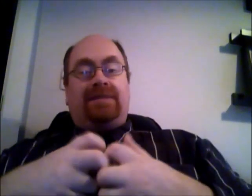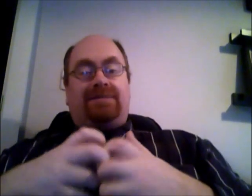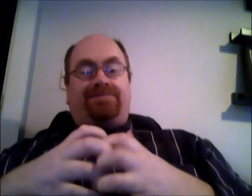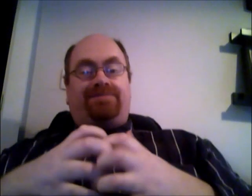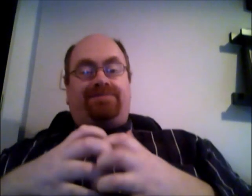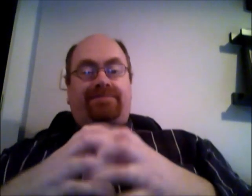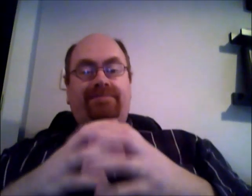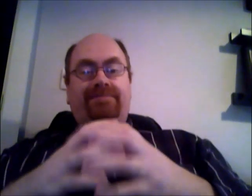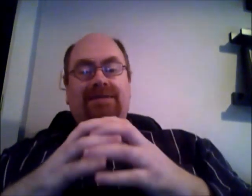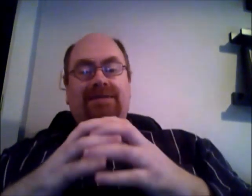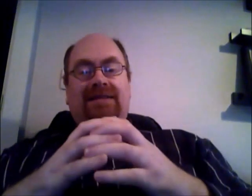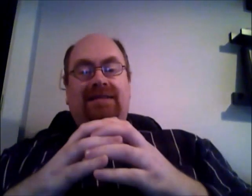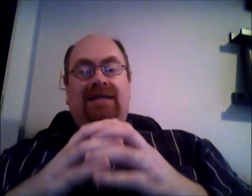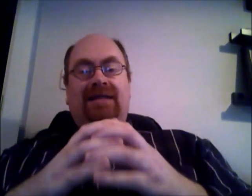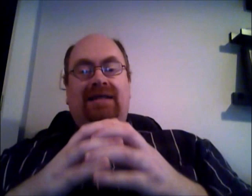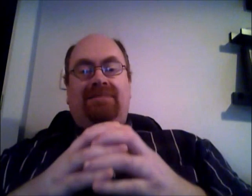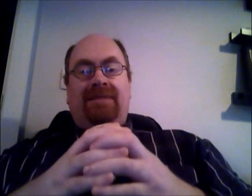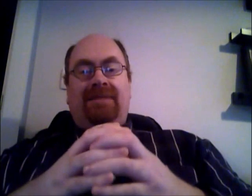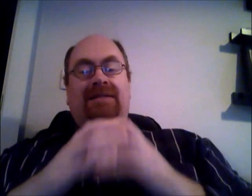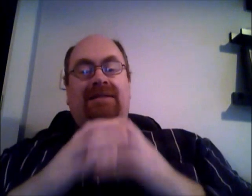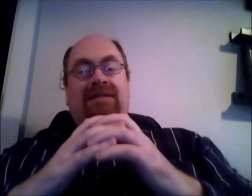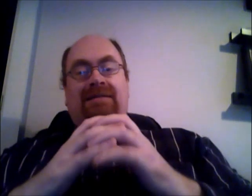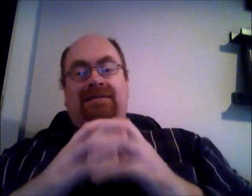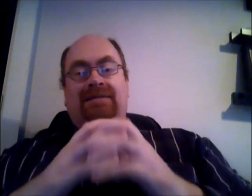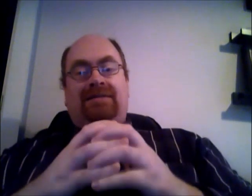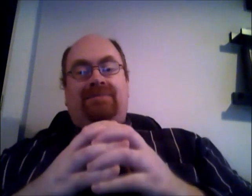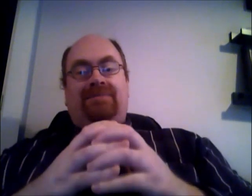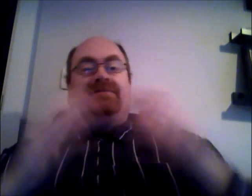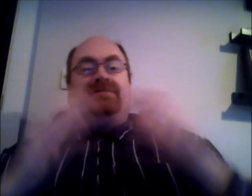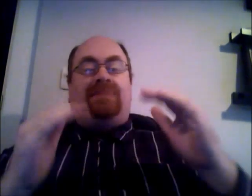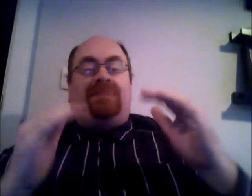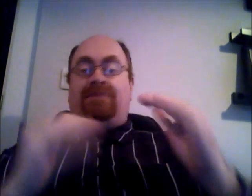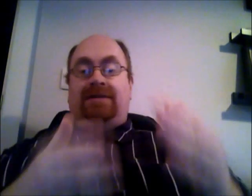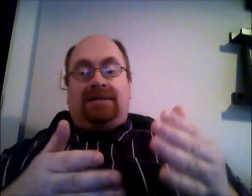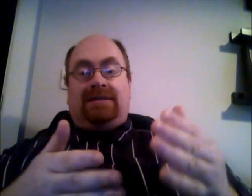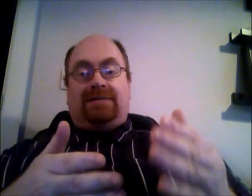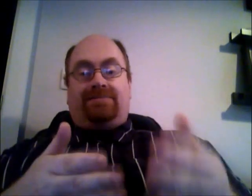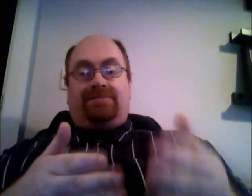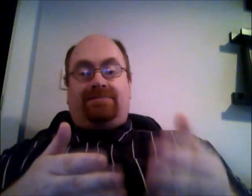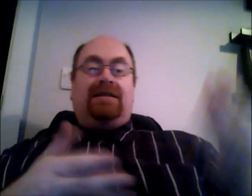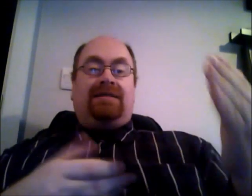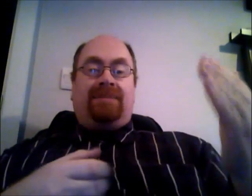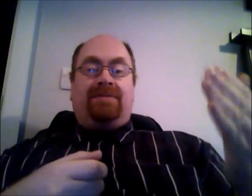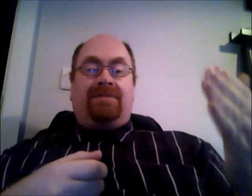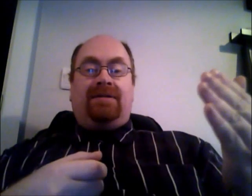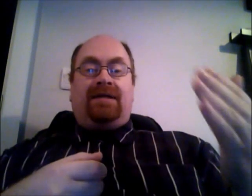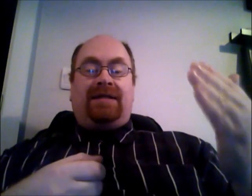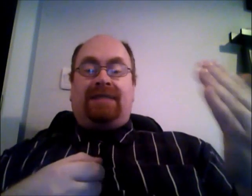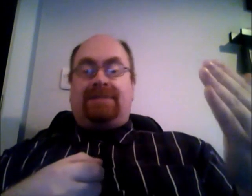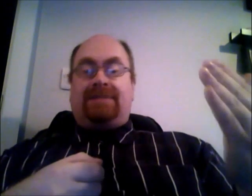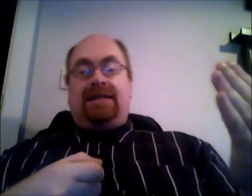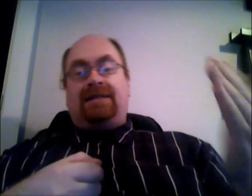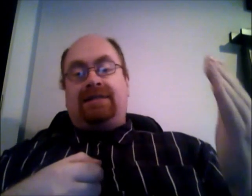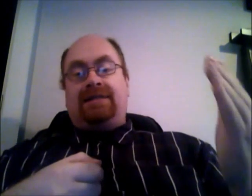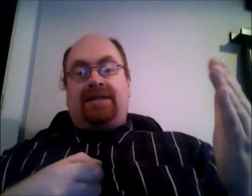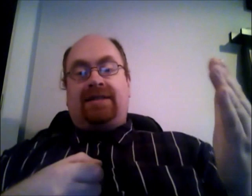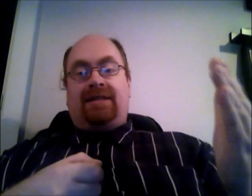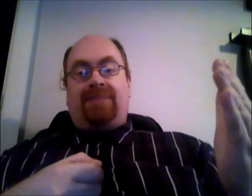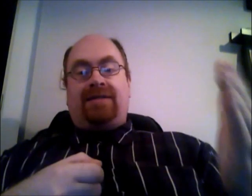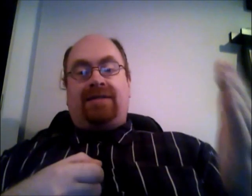that now the people there's so my point is that people got the expectation things are going to get a lot better and